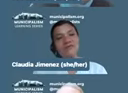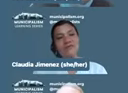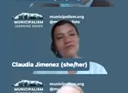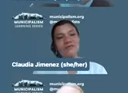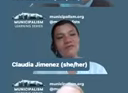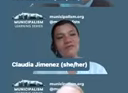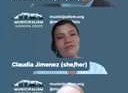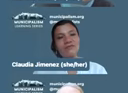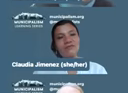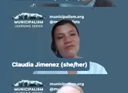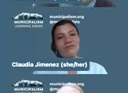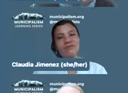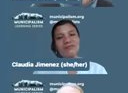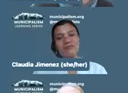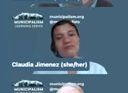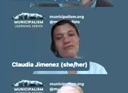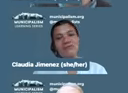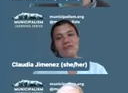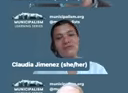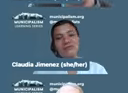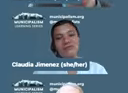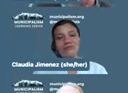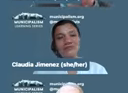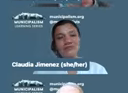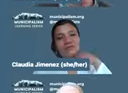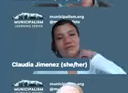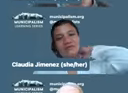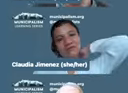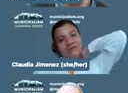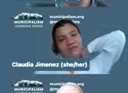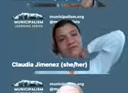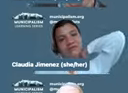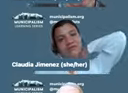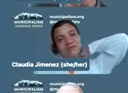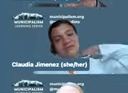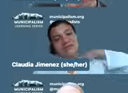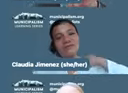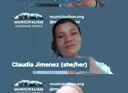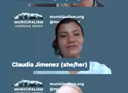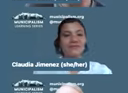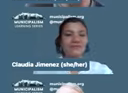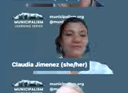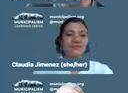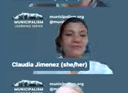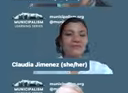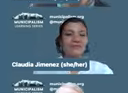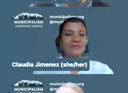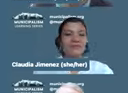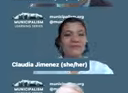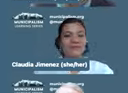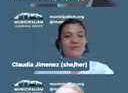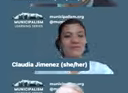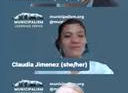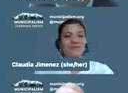much for this excellent discussion and I hope that it is we have many more such discussions in the